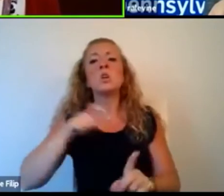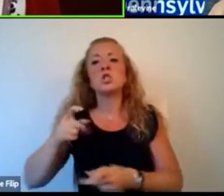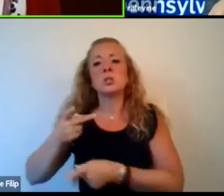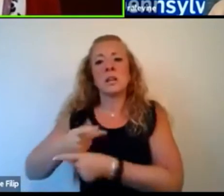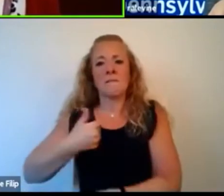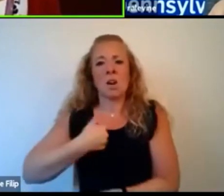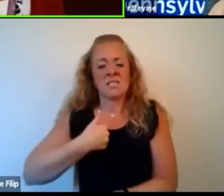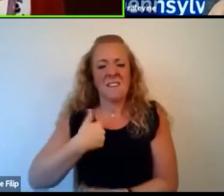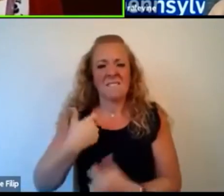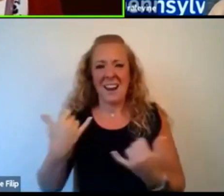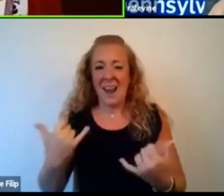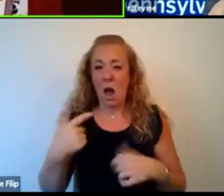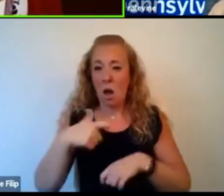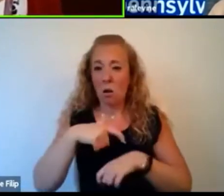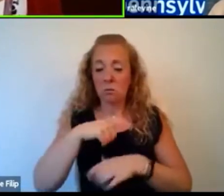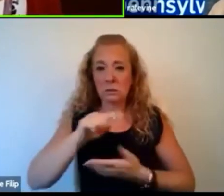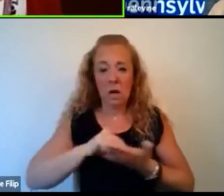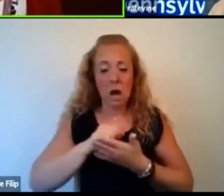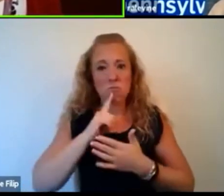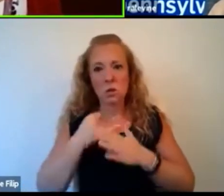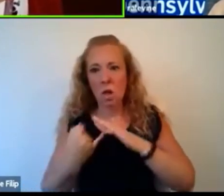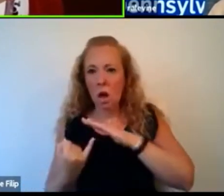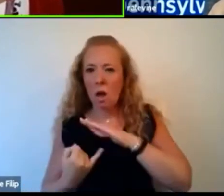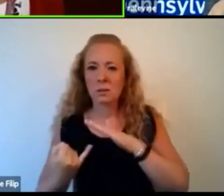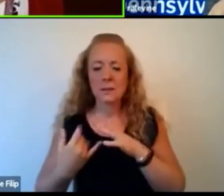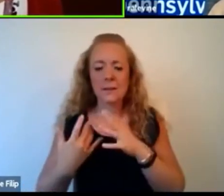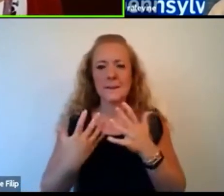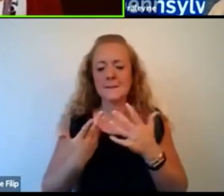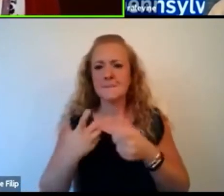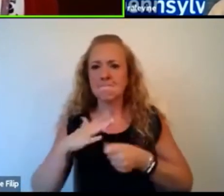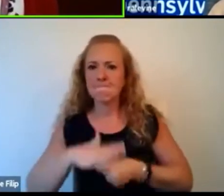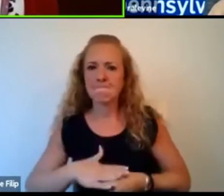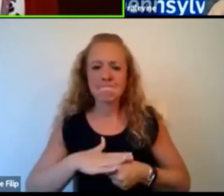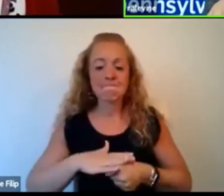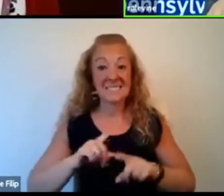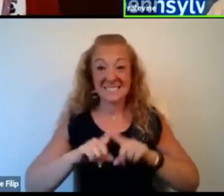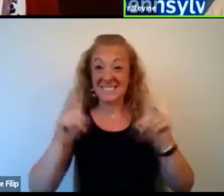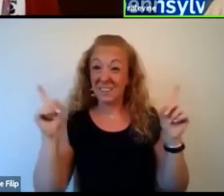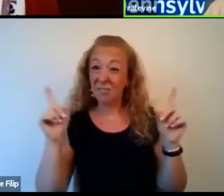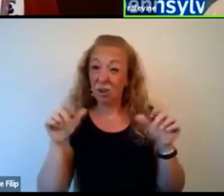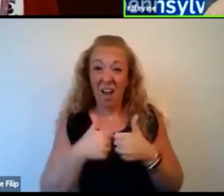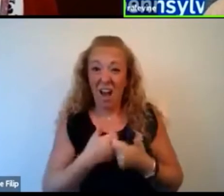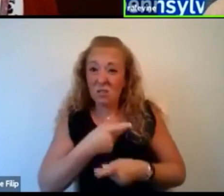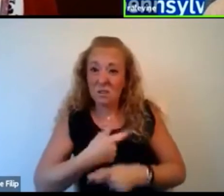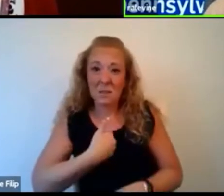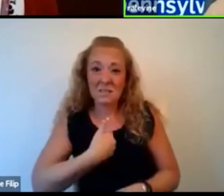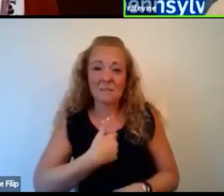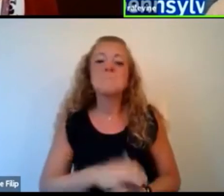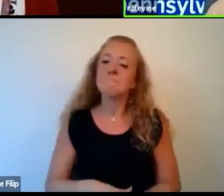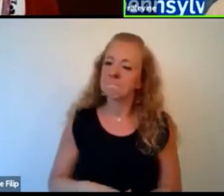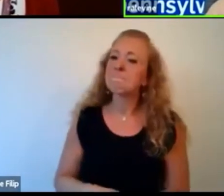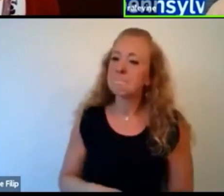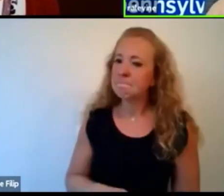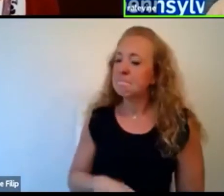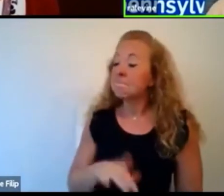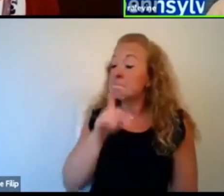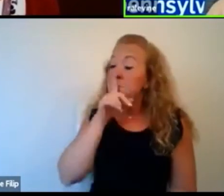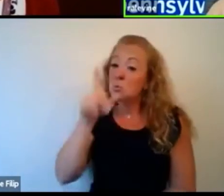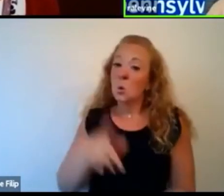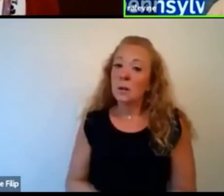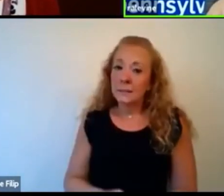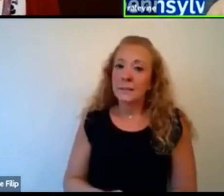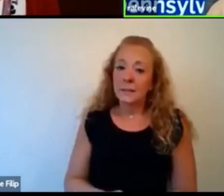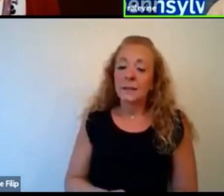and stressful and just so different than we're used to? Sure. So I've spoken about that a lot, especially in my